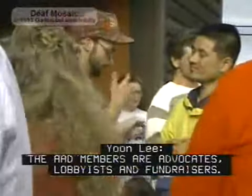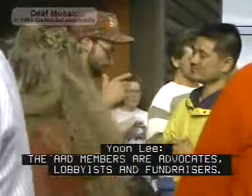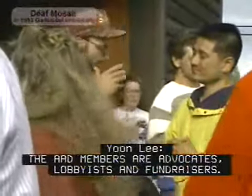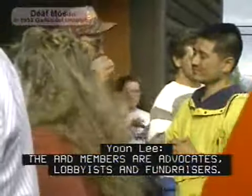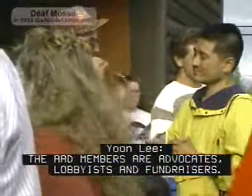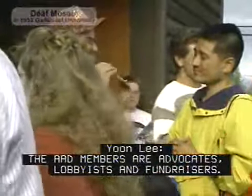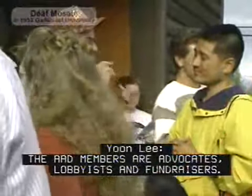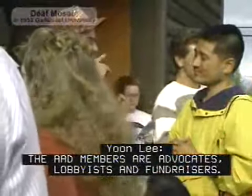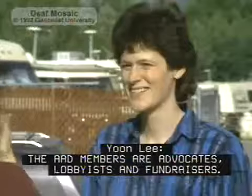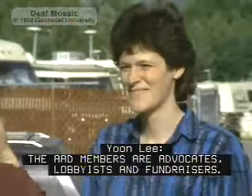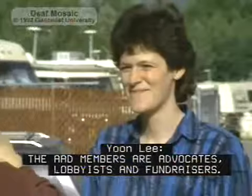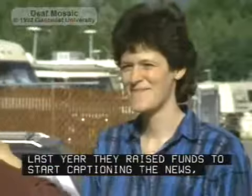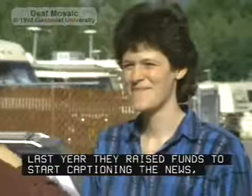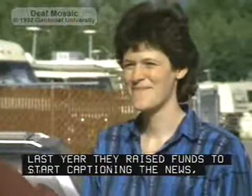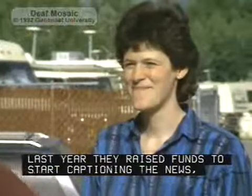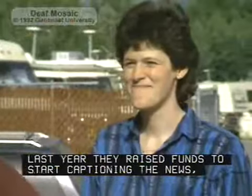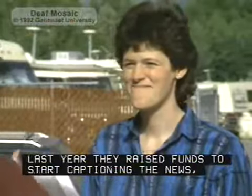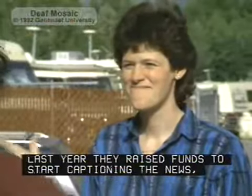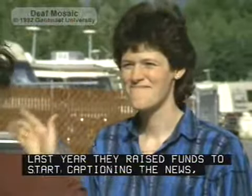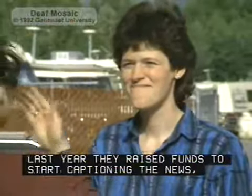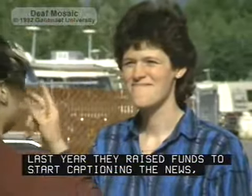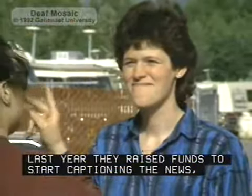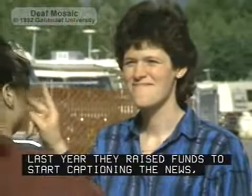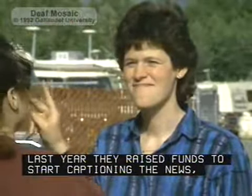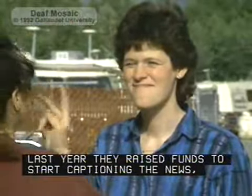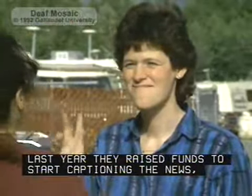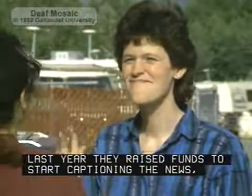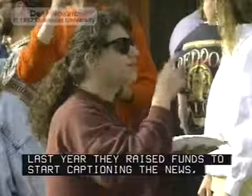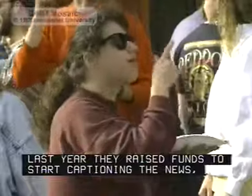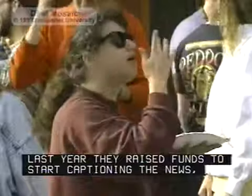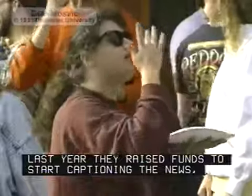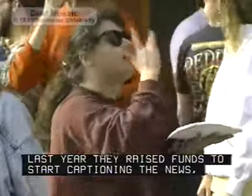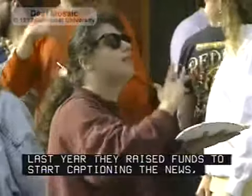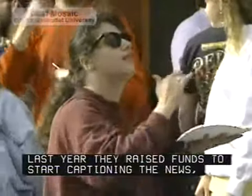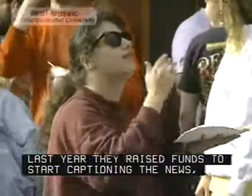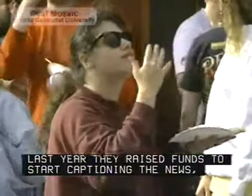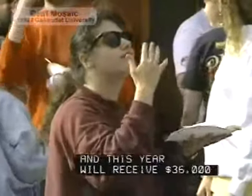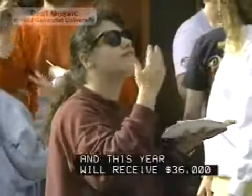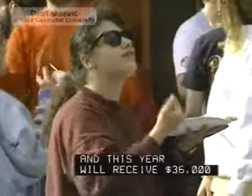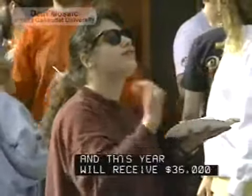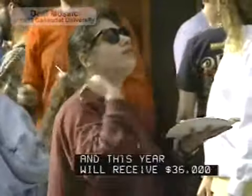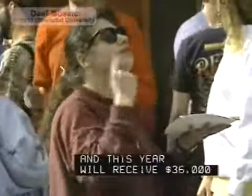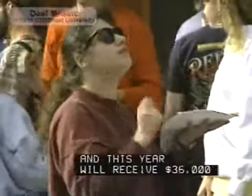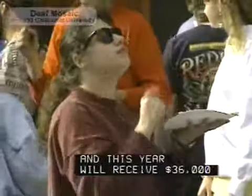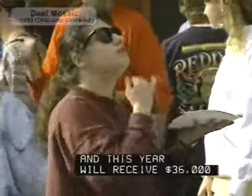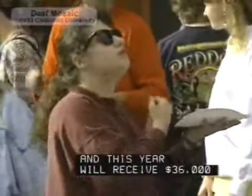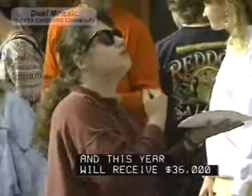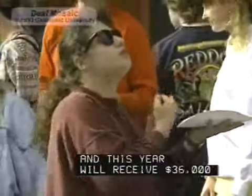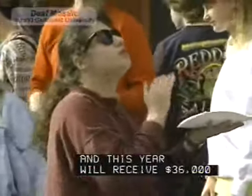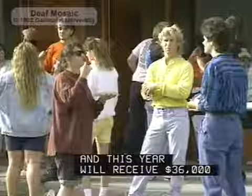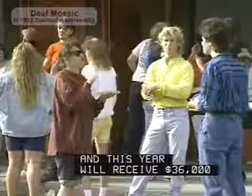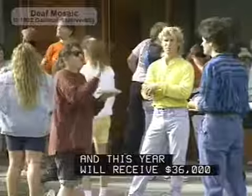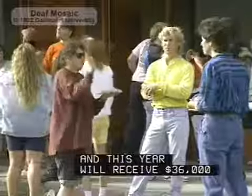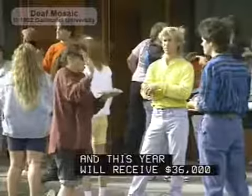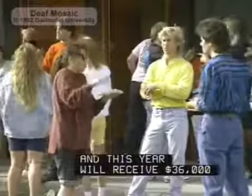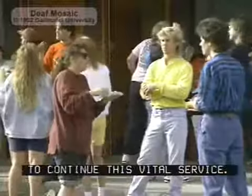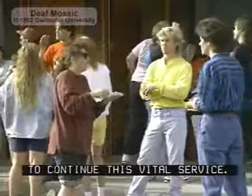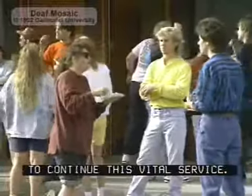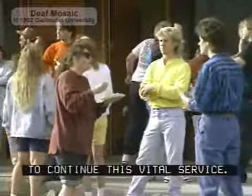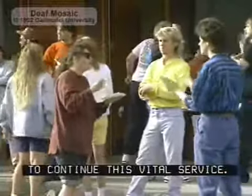and fundraisers. Last year they raised funds to start captioning the news, and this year we'll receive $36,000 to continue